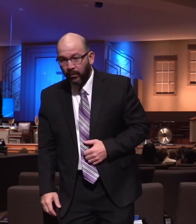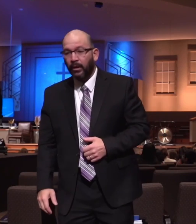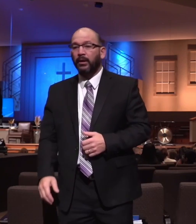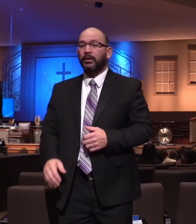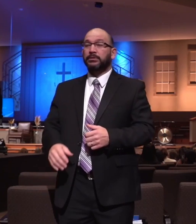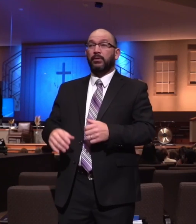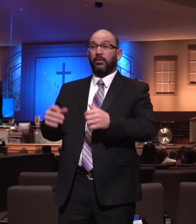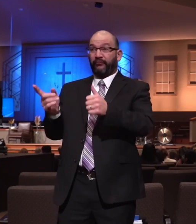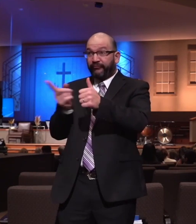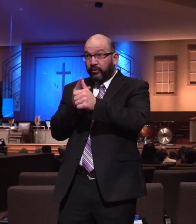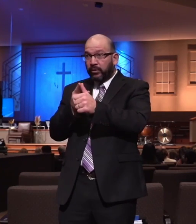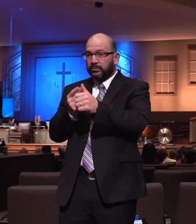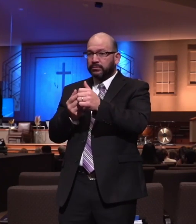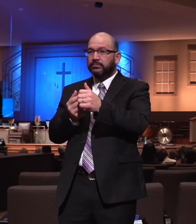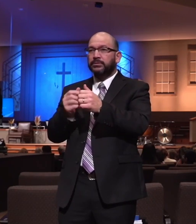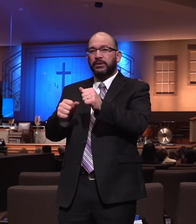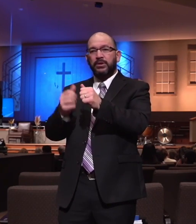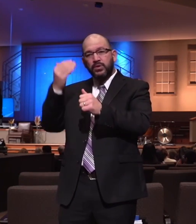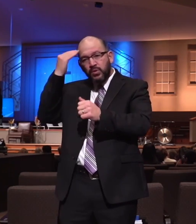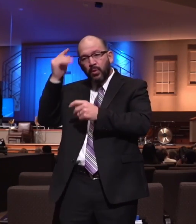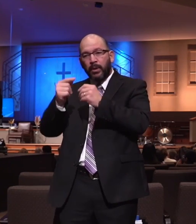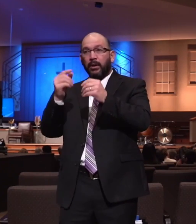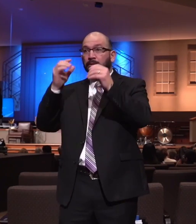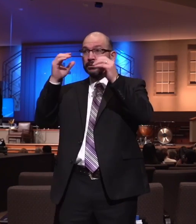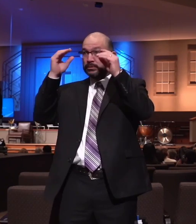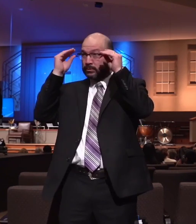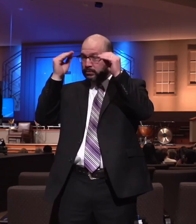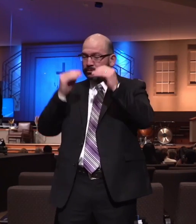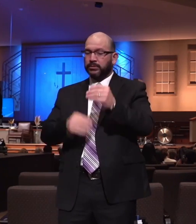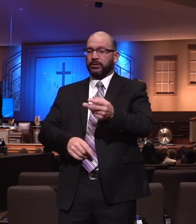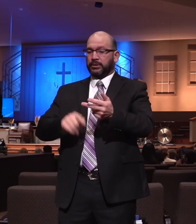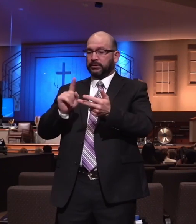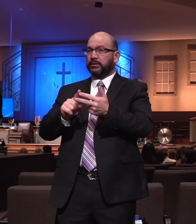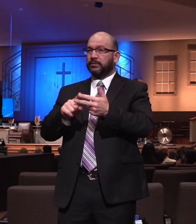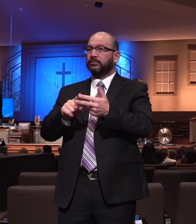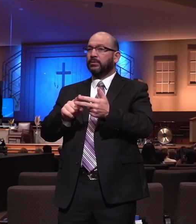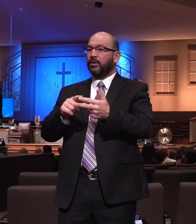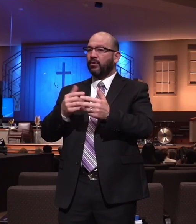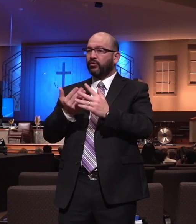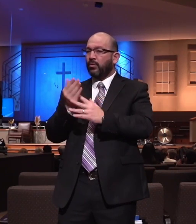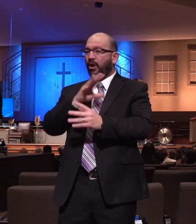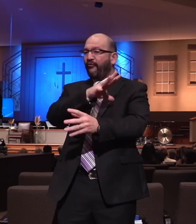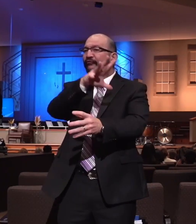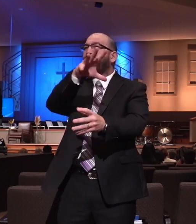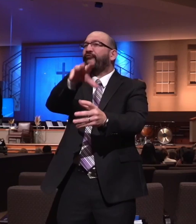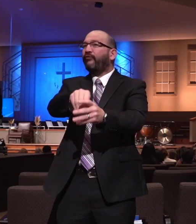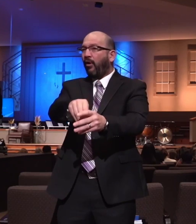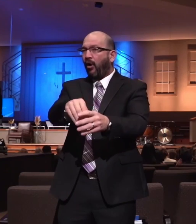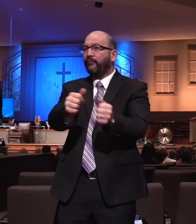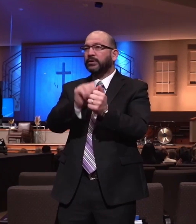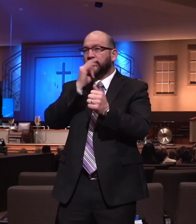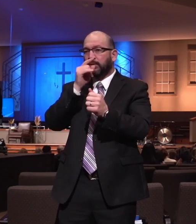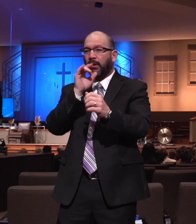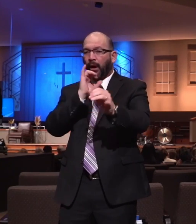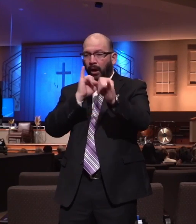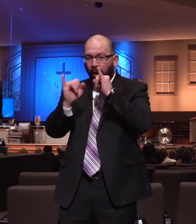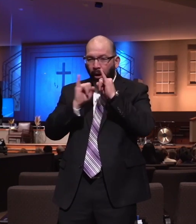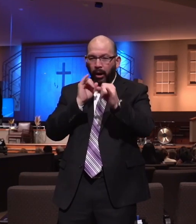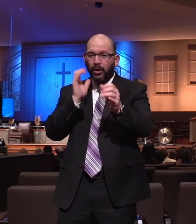your children are doing is by interaction with them. Interaction. Turn, if you would, to Philippians chapter 4 and verse 9. Philippians chapter